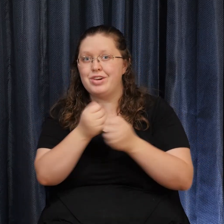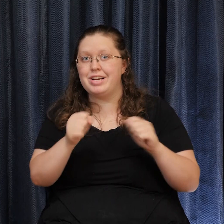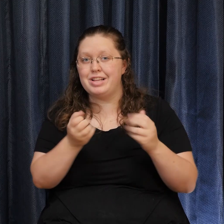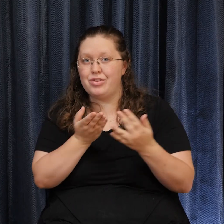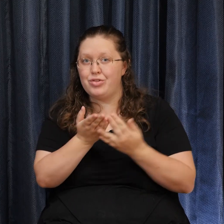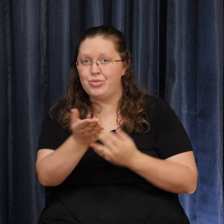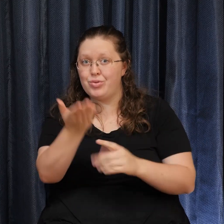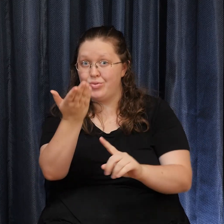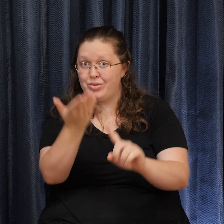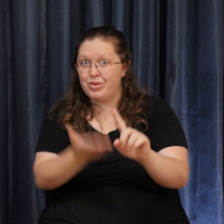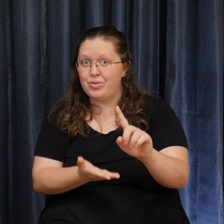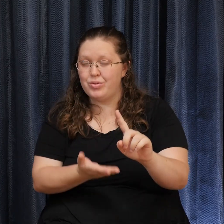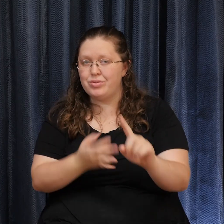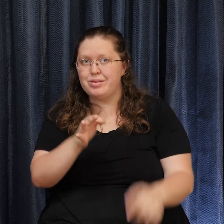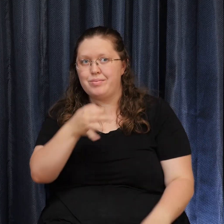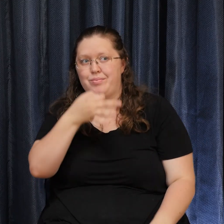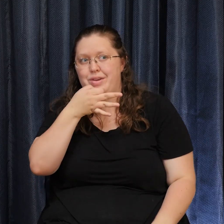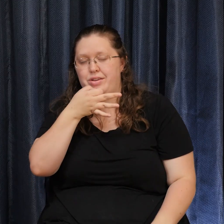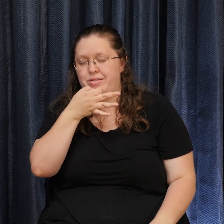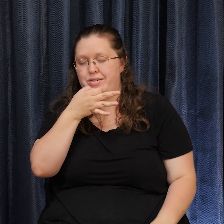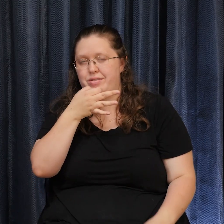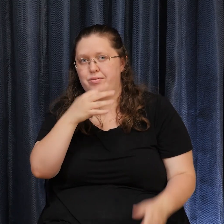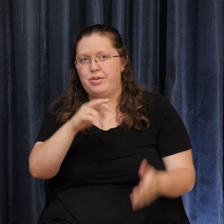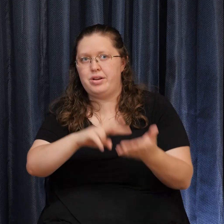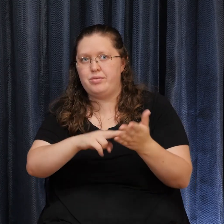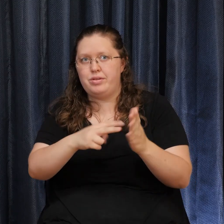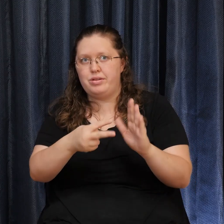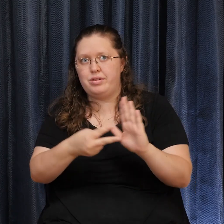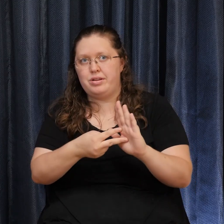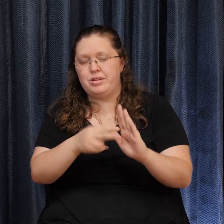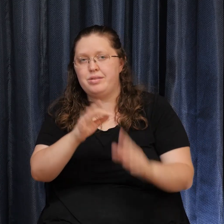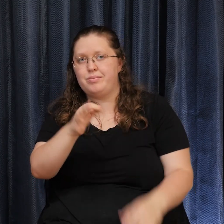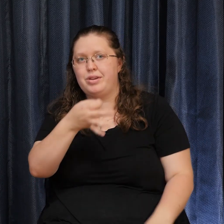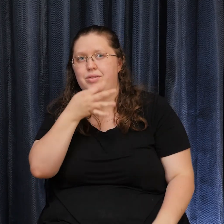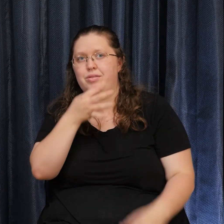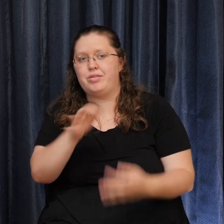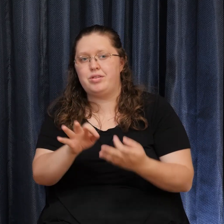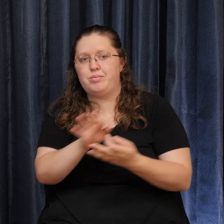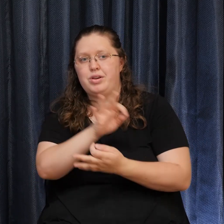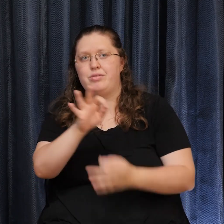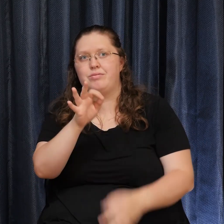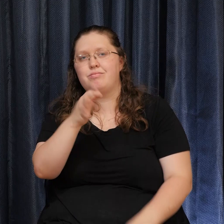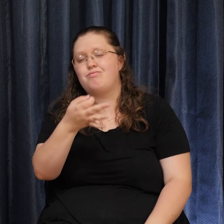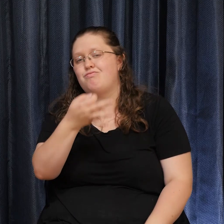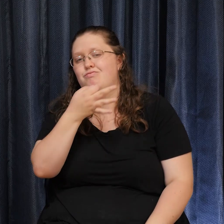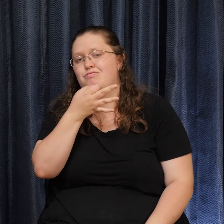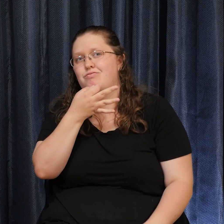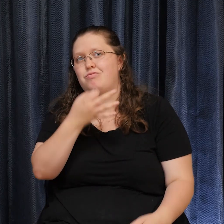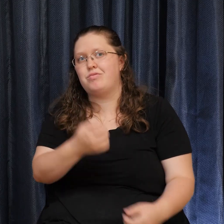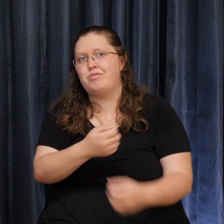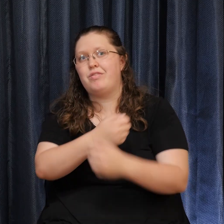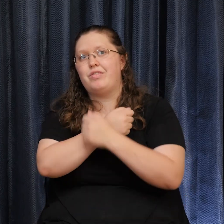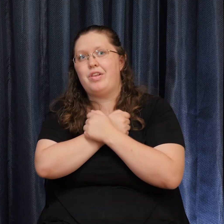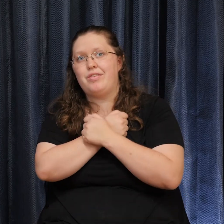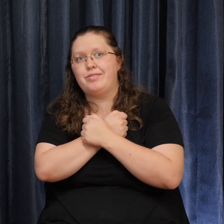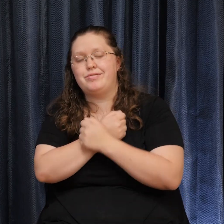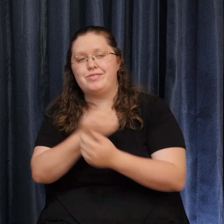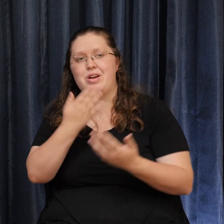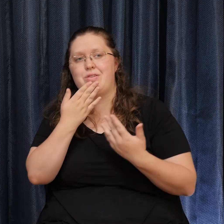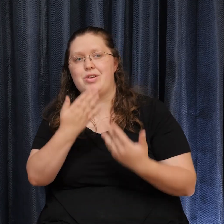This is the mastery Of the spirit The mastery Of love The mastery Of gratitude And the mastery Of